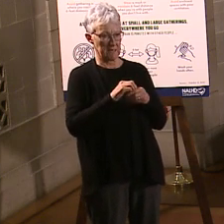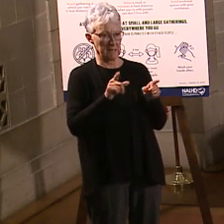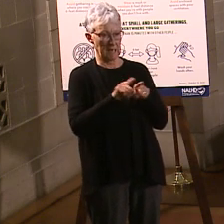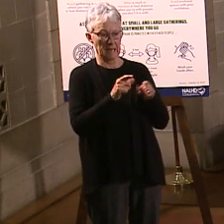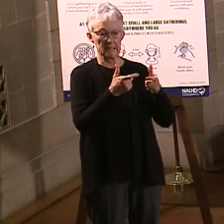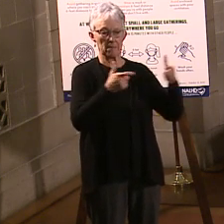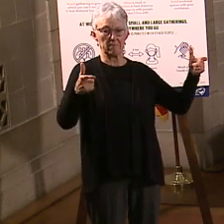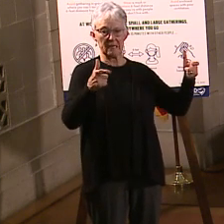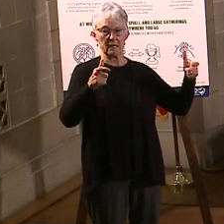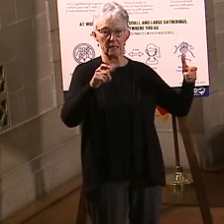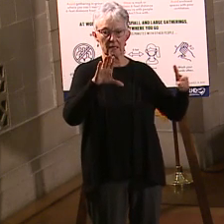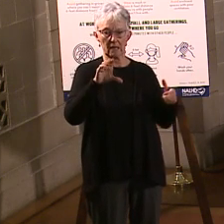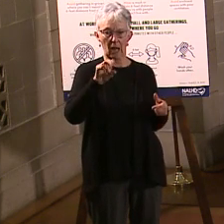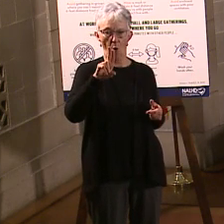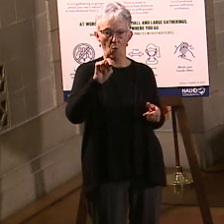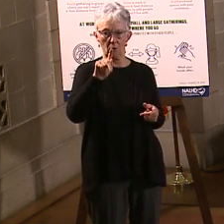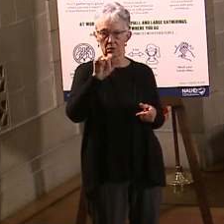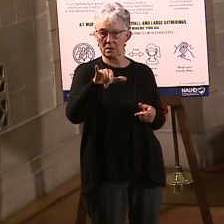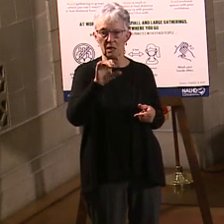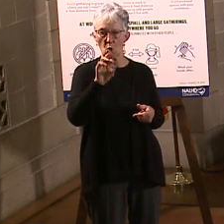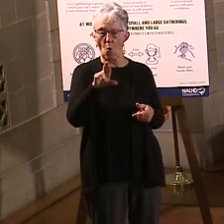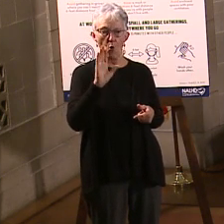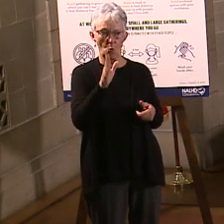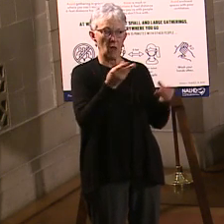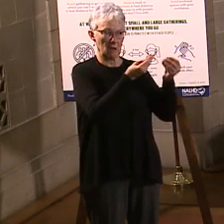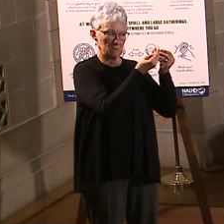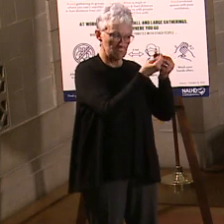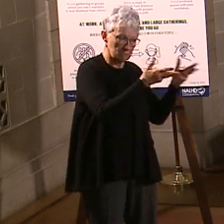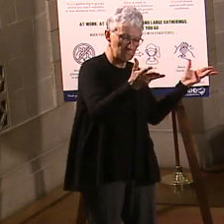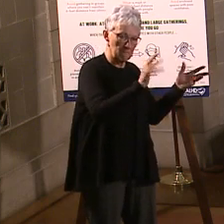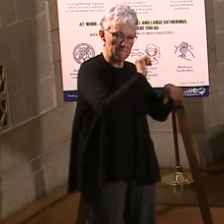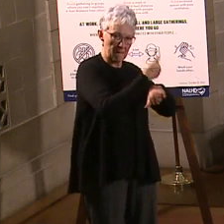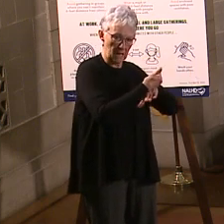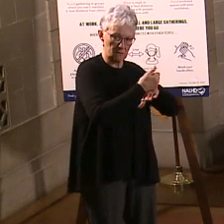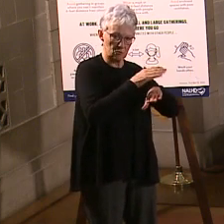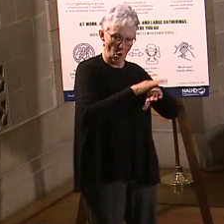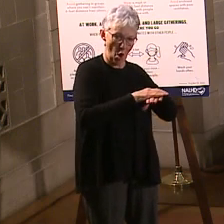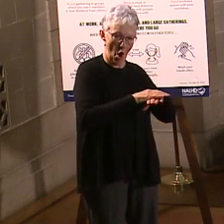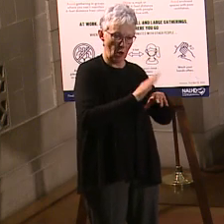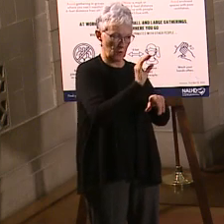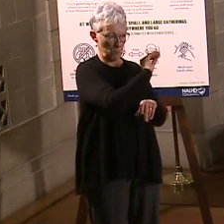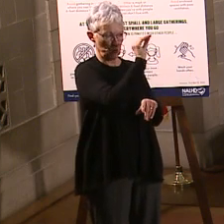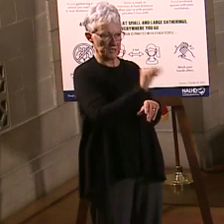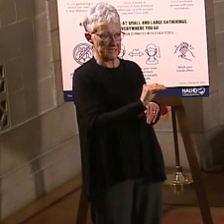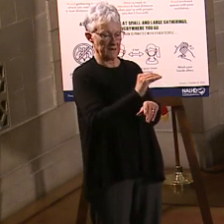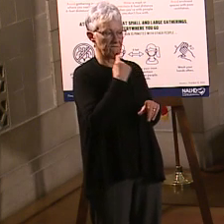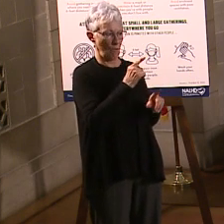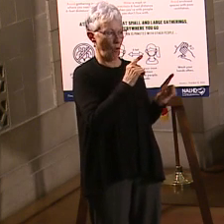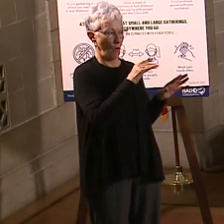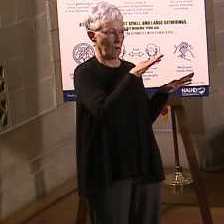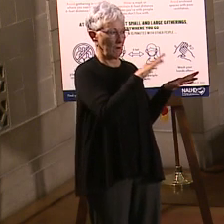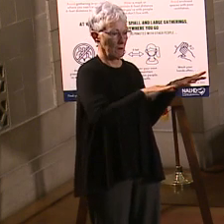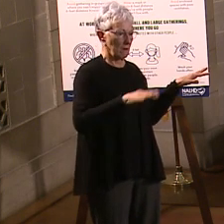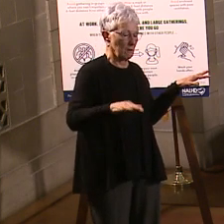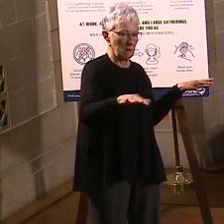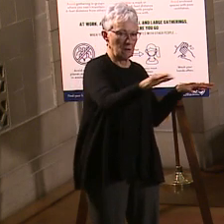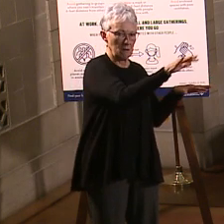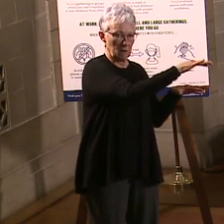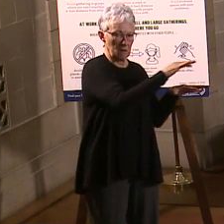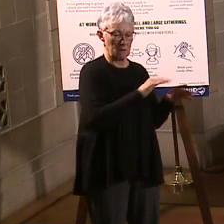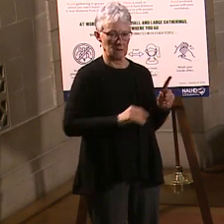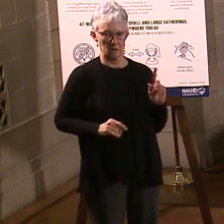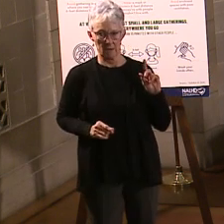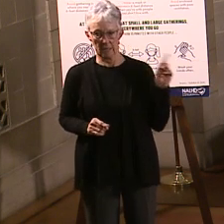state in the same method that we're distributing? So, the difference with those doses is that they're all Pfizer, so we do have to take into